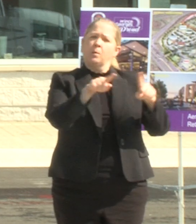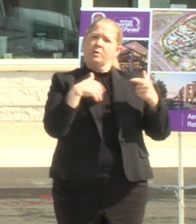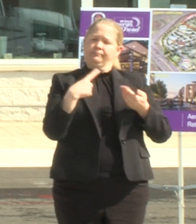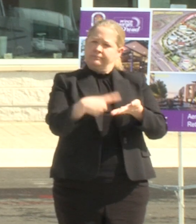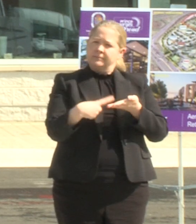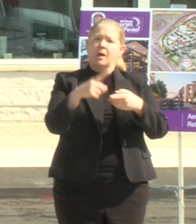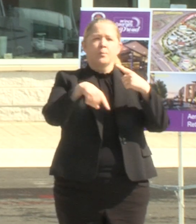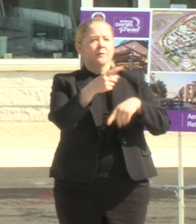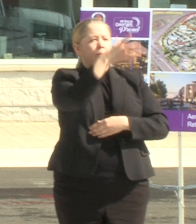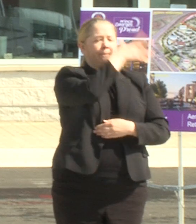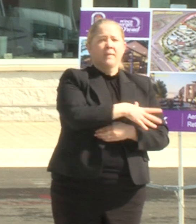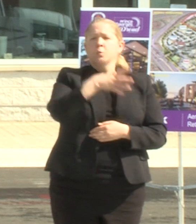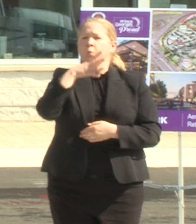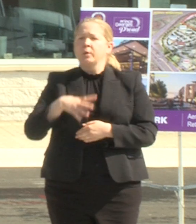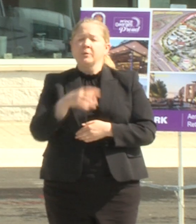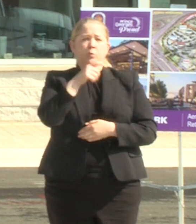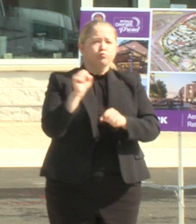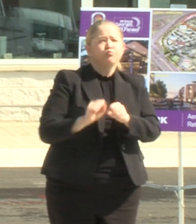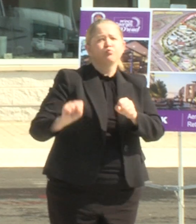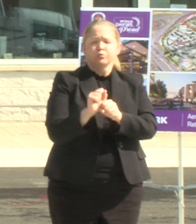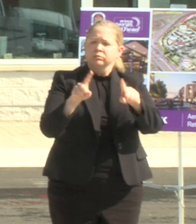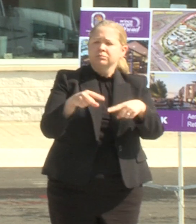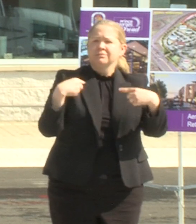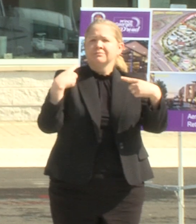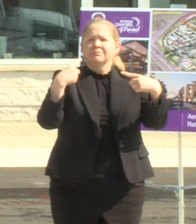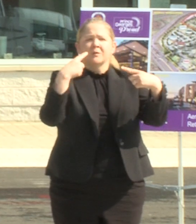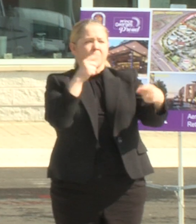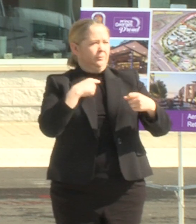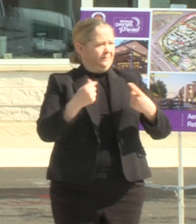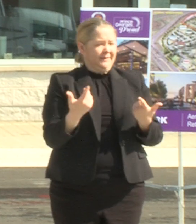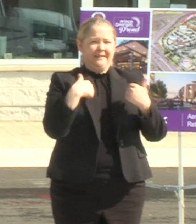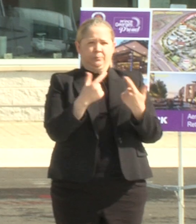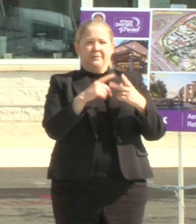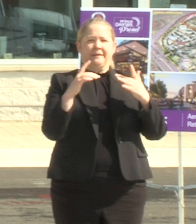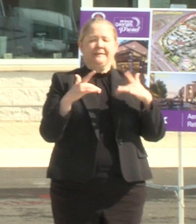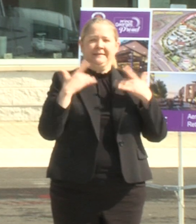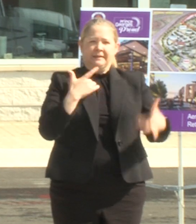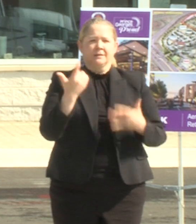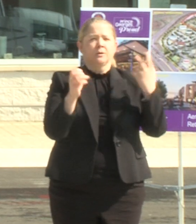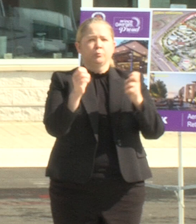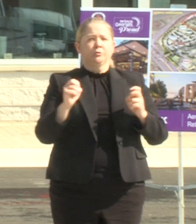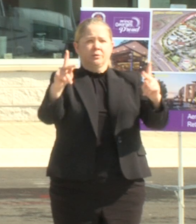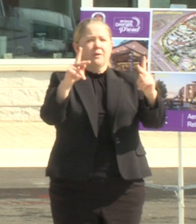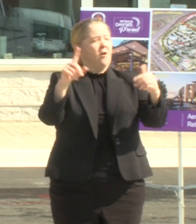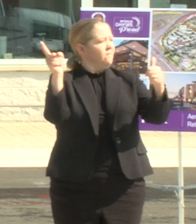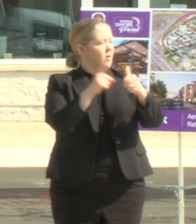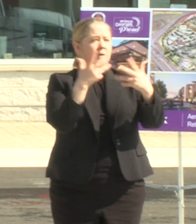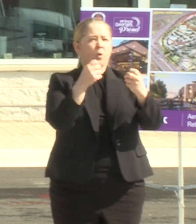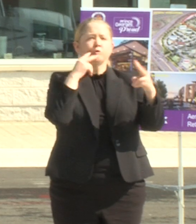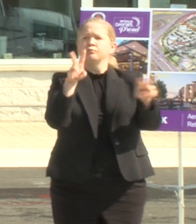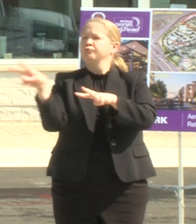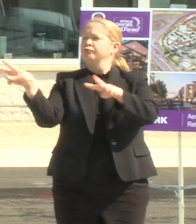who are working hard to bring this entire quarter to life before I do that I want everyone to take a look at this area